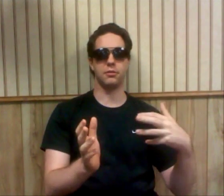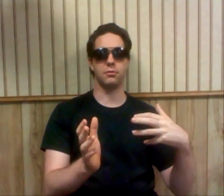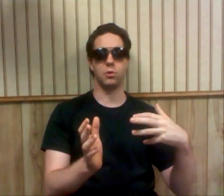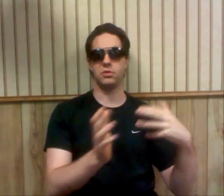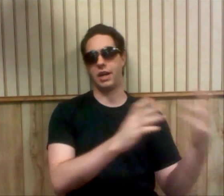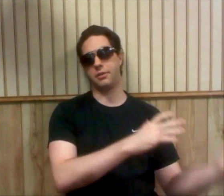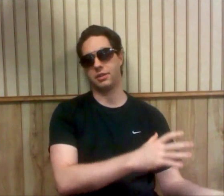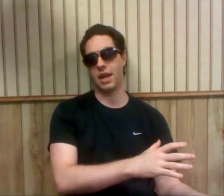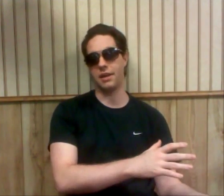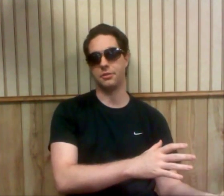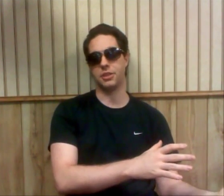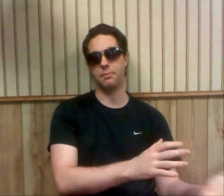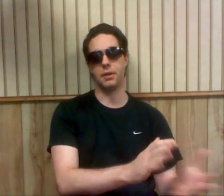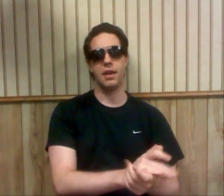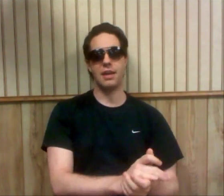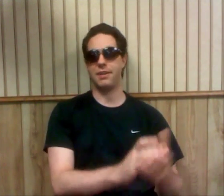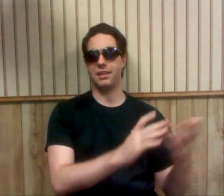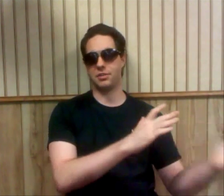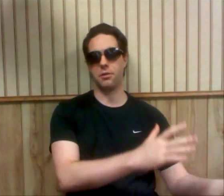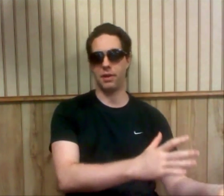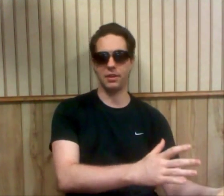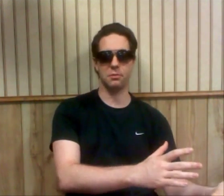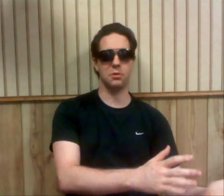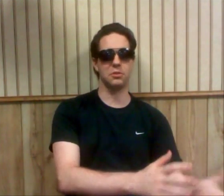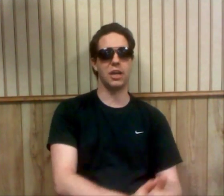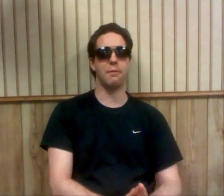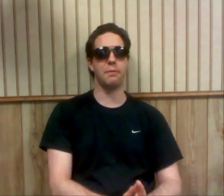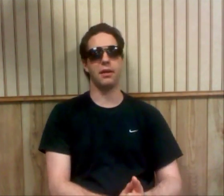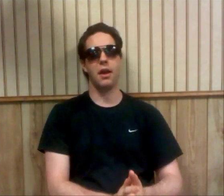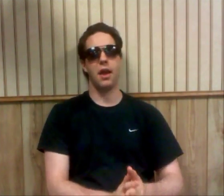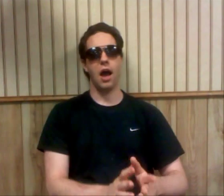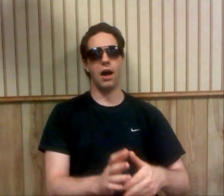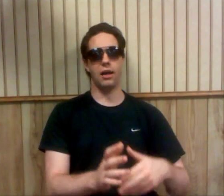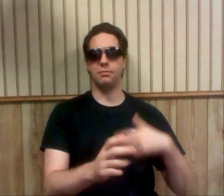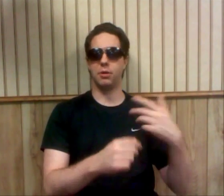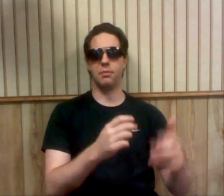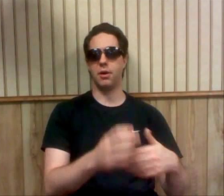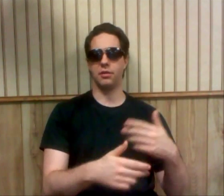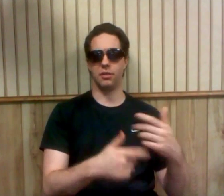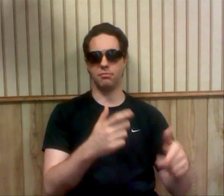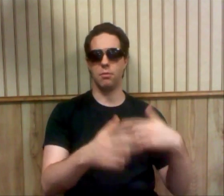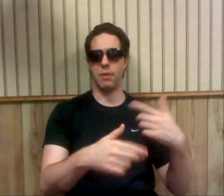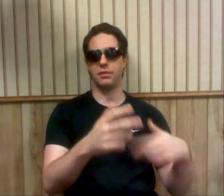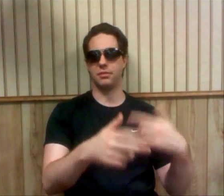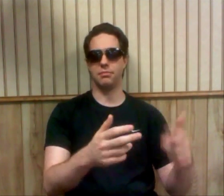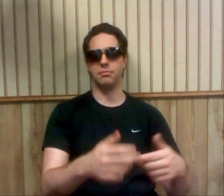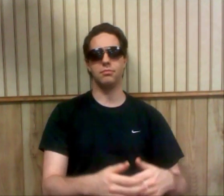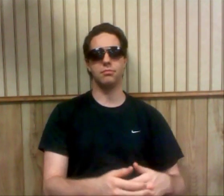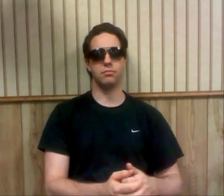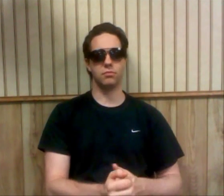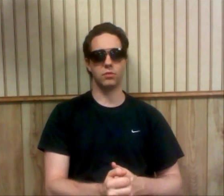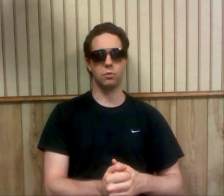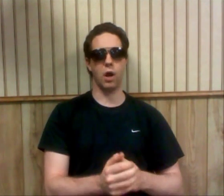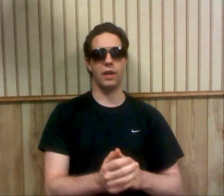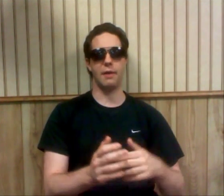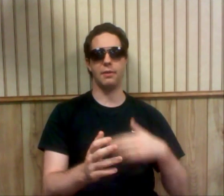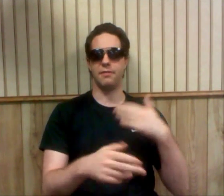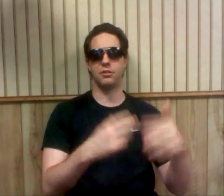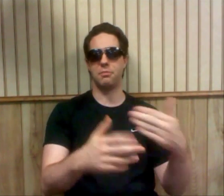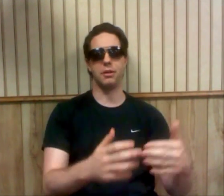world title contendership if he isn't already the world champion? And put him on a momentum run that would eventually build